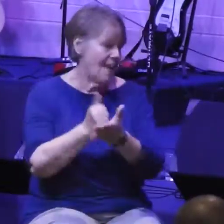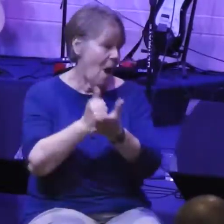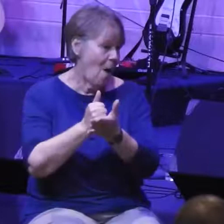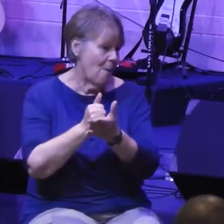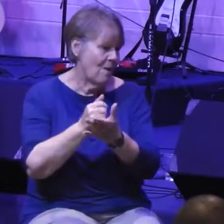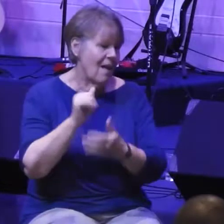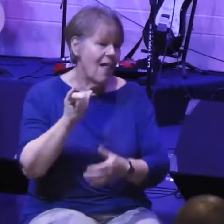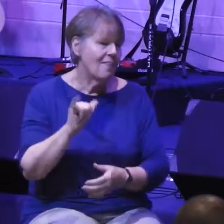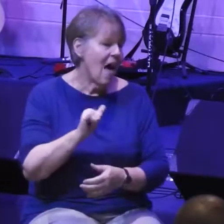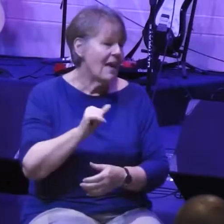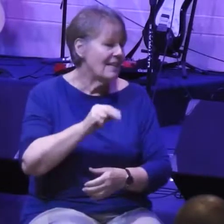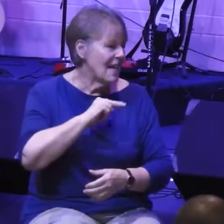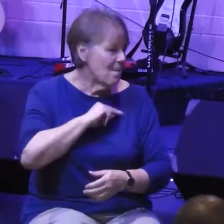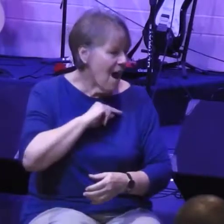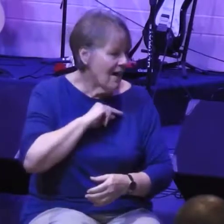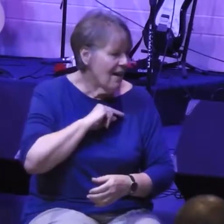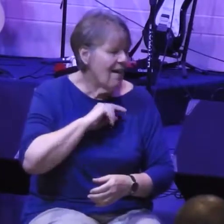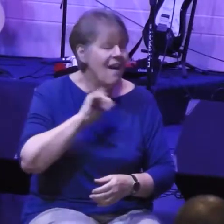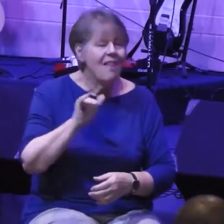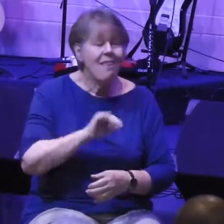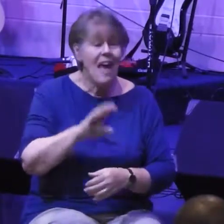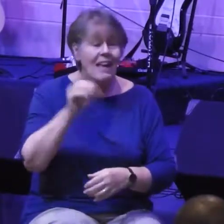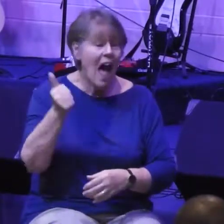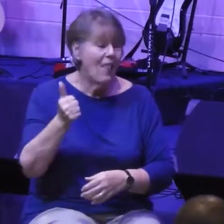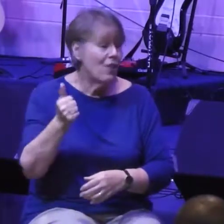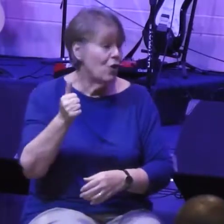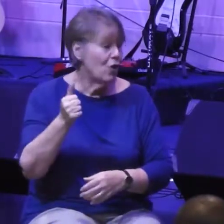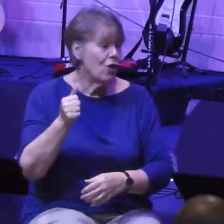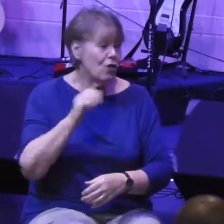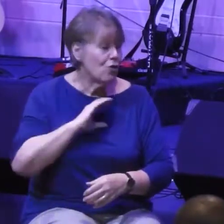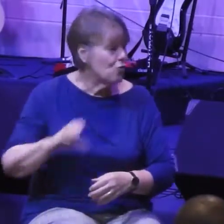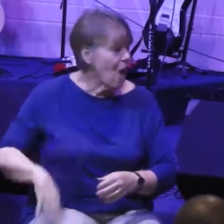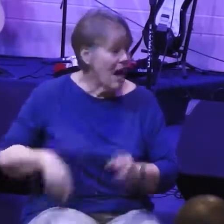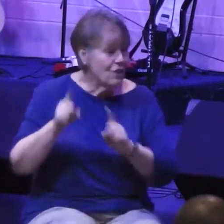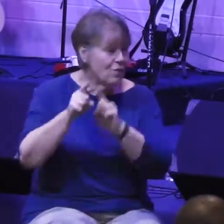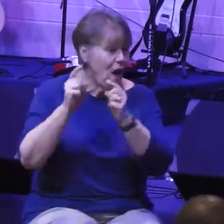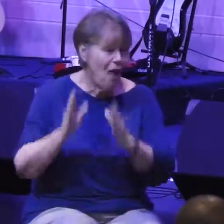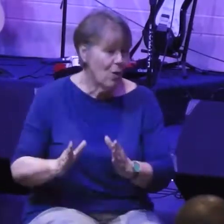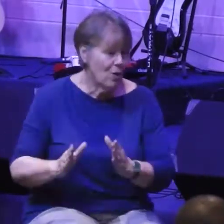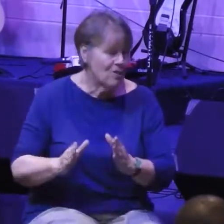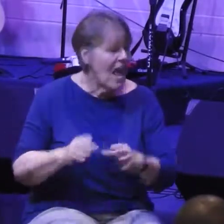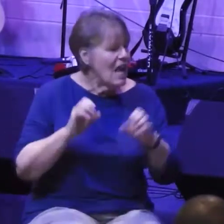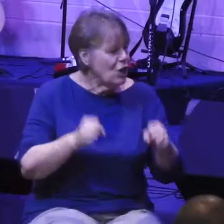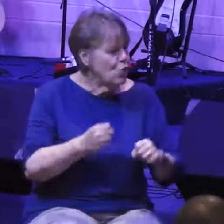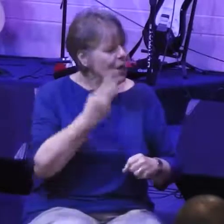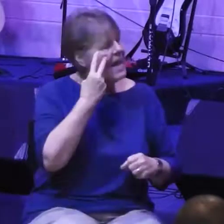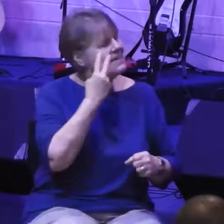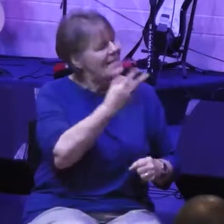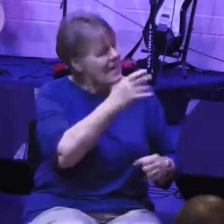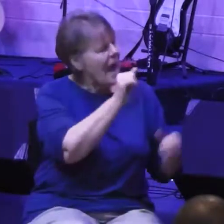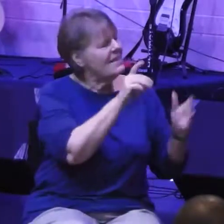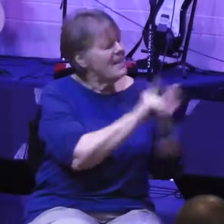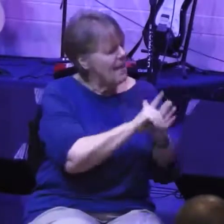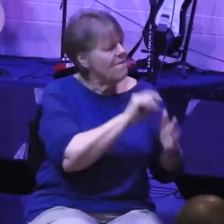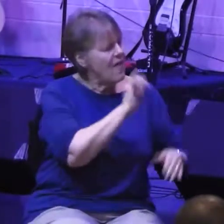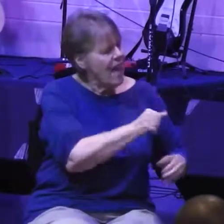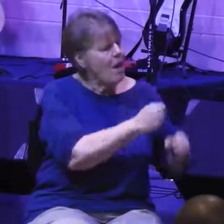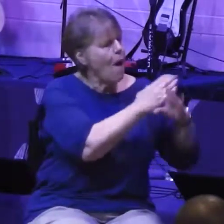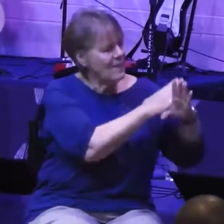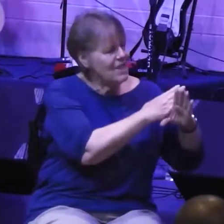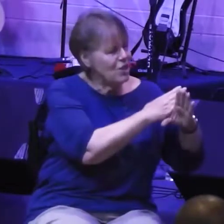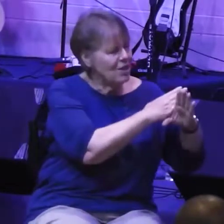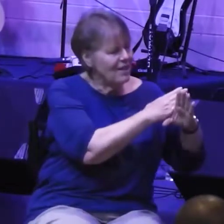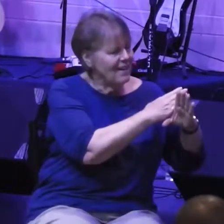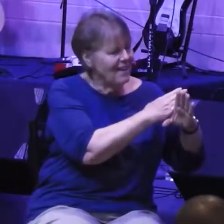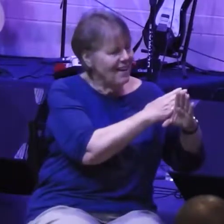lives of so many Christ followers around the world through history, an opposition that is in your way and is an opportunity for you and